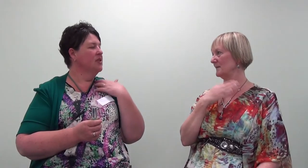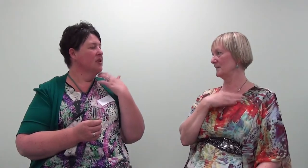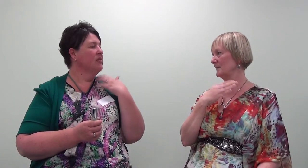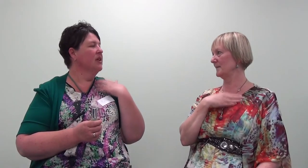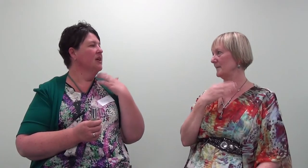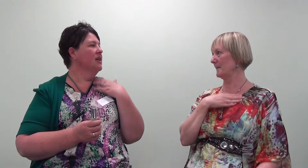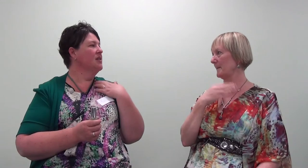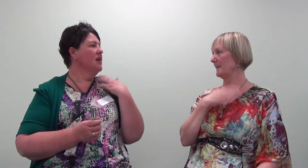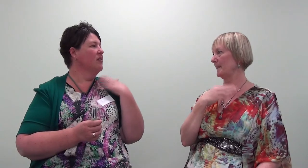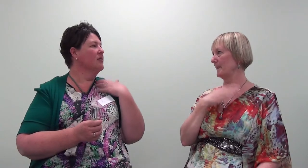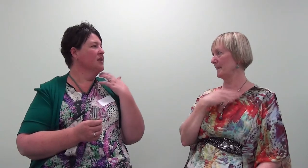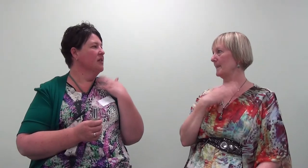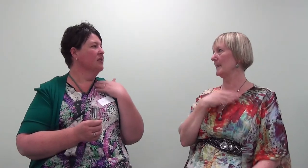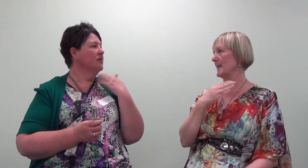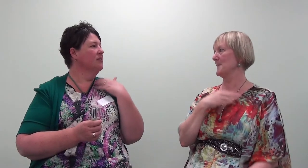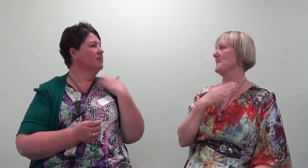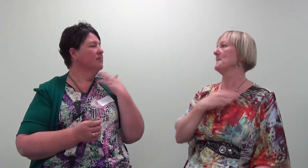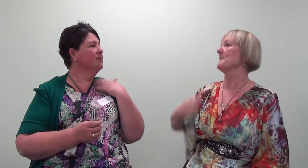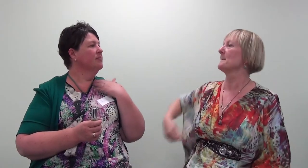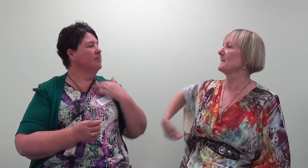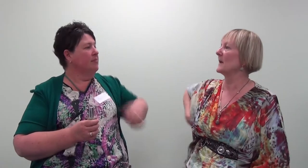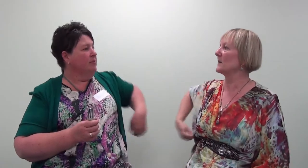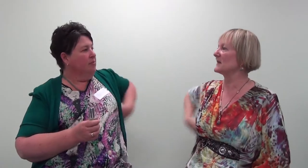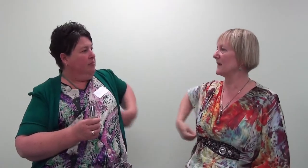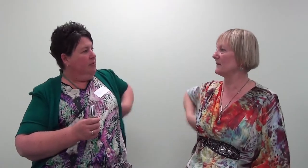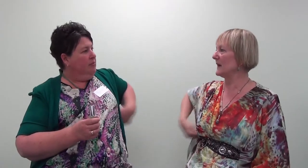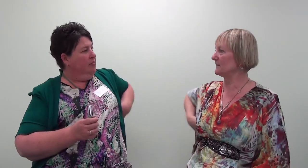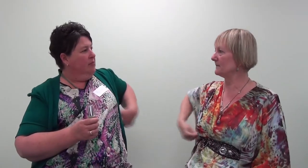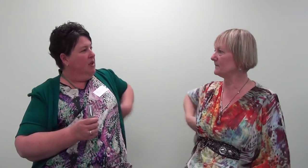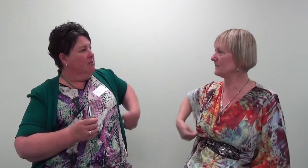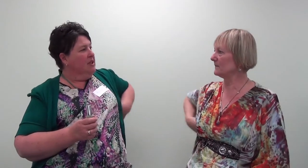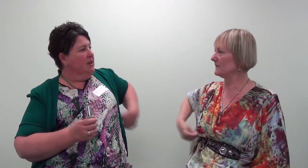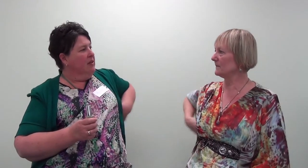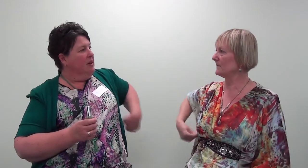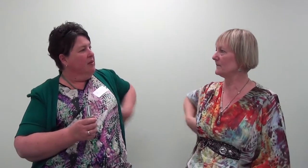Dissolving that need to have a secret. I'm safe now. I'm safe now.